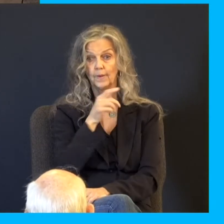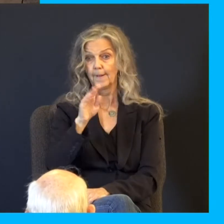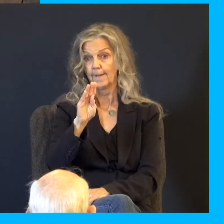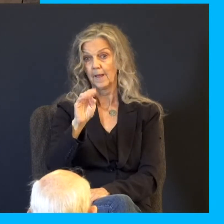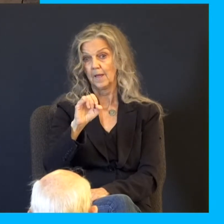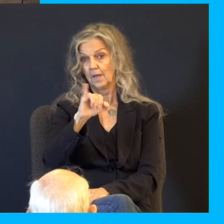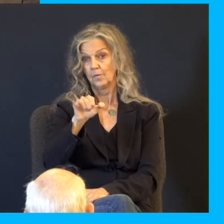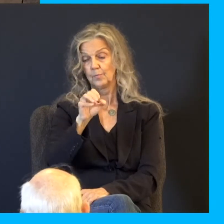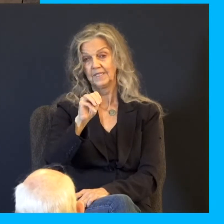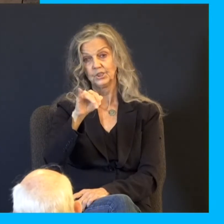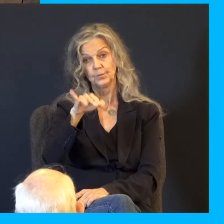Or who is he really pleading for?